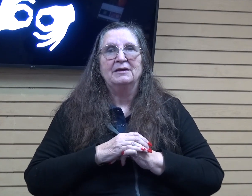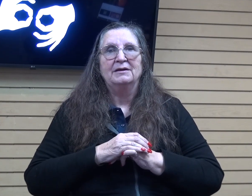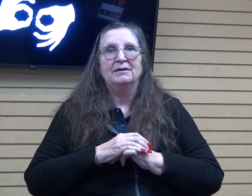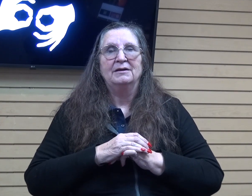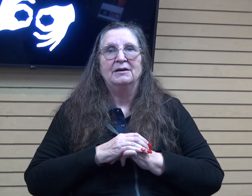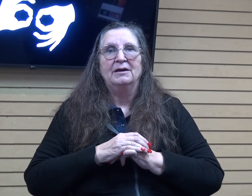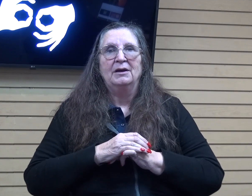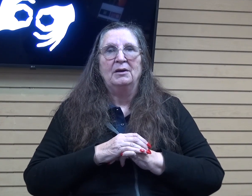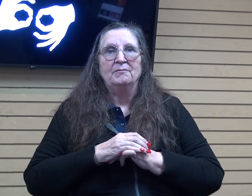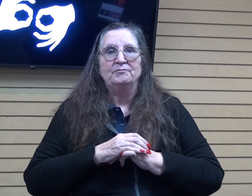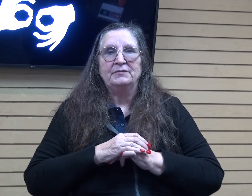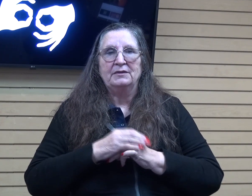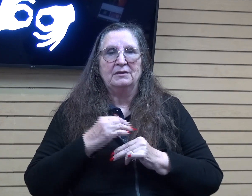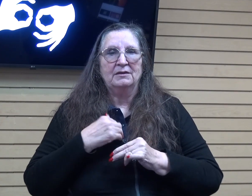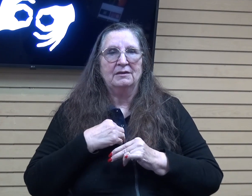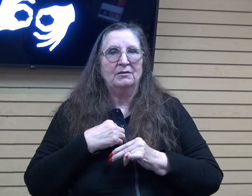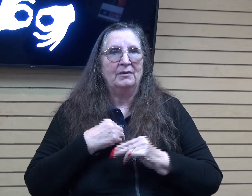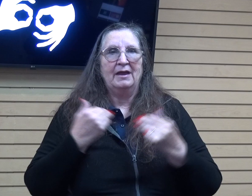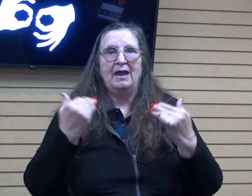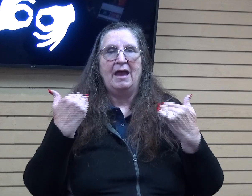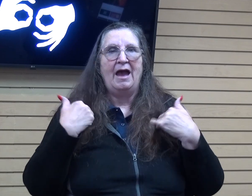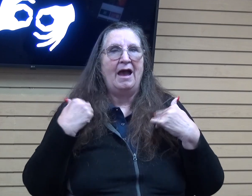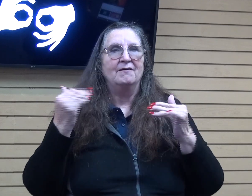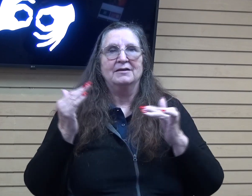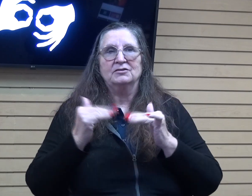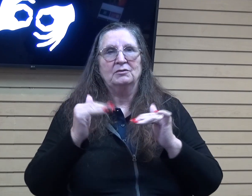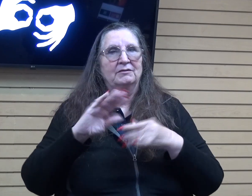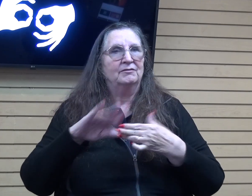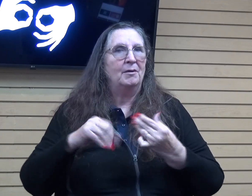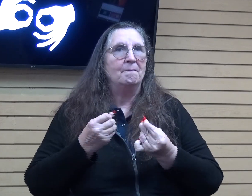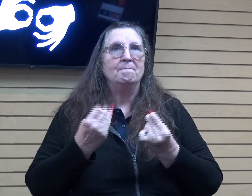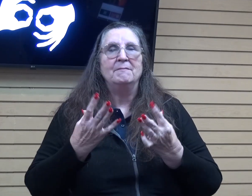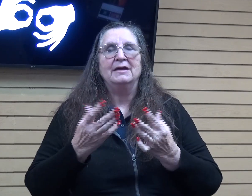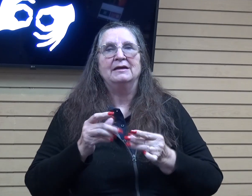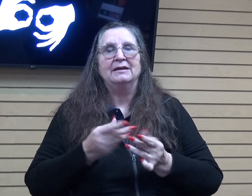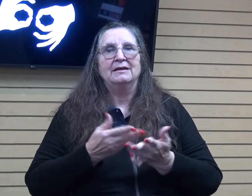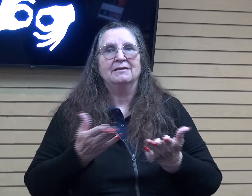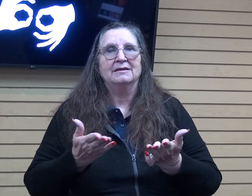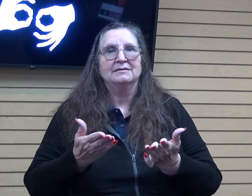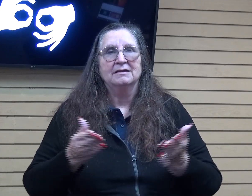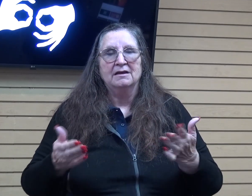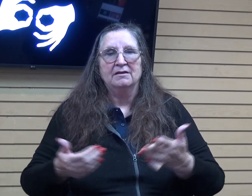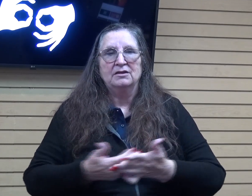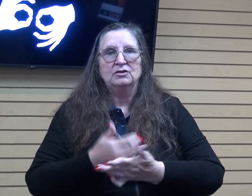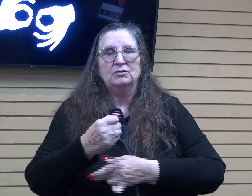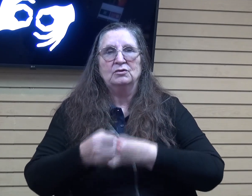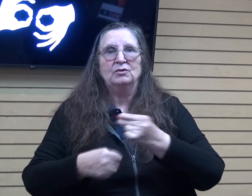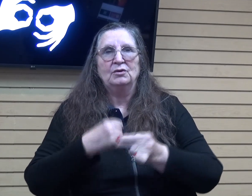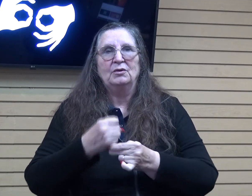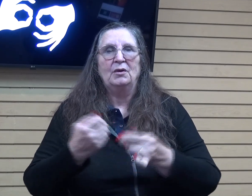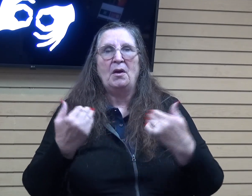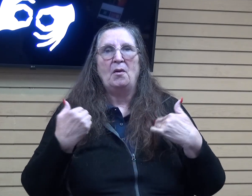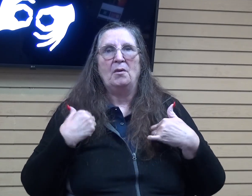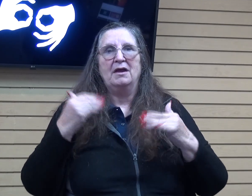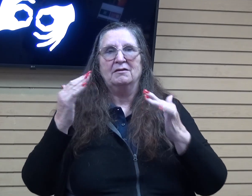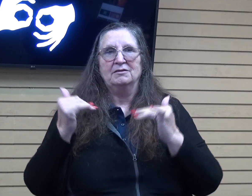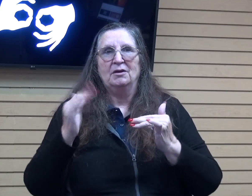put expectations on so many things. And as we're coming around to the new year, we have kind of expectations for what's going to happen.